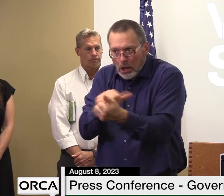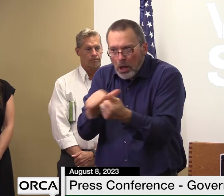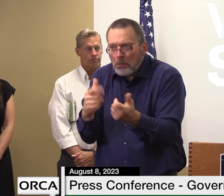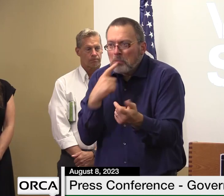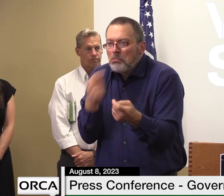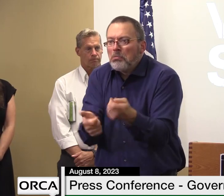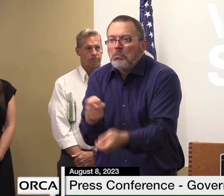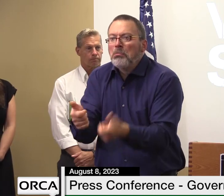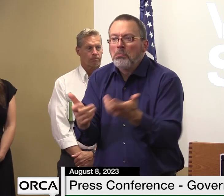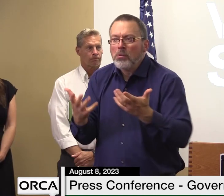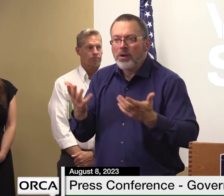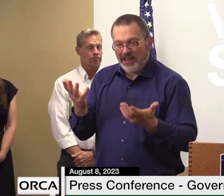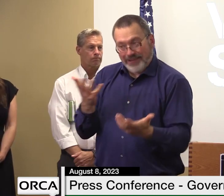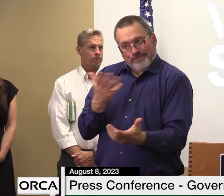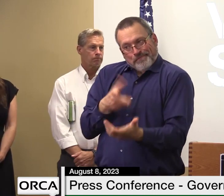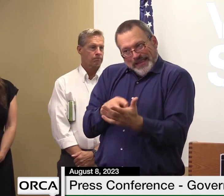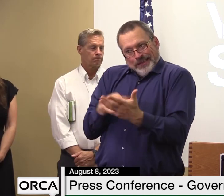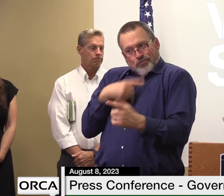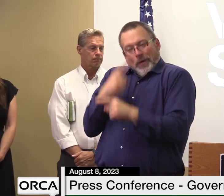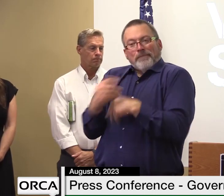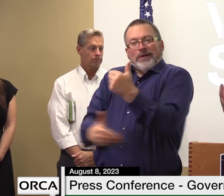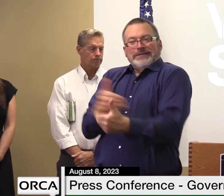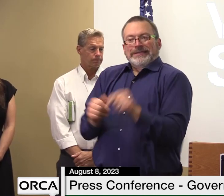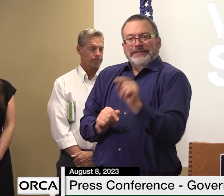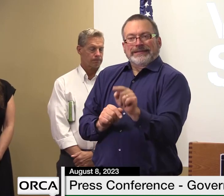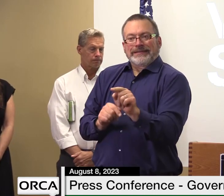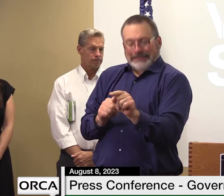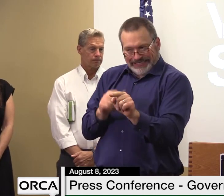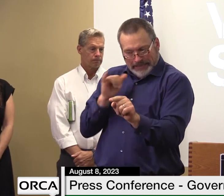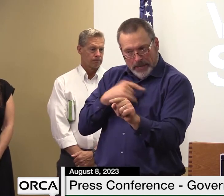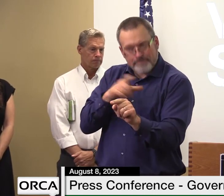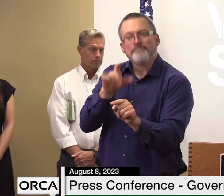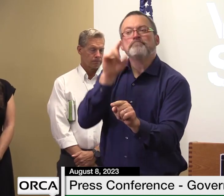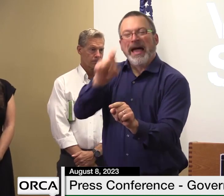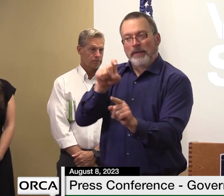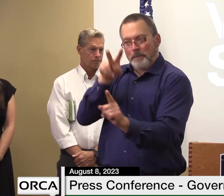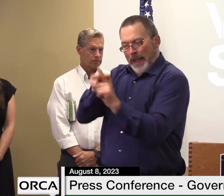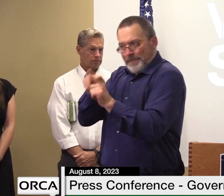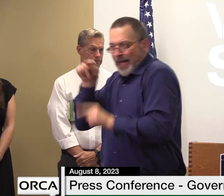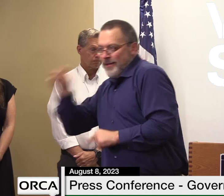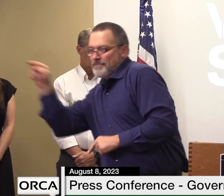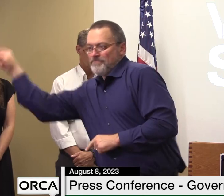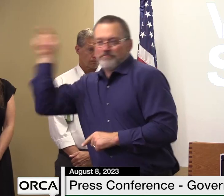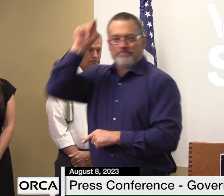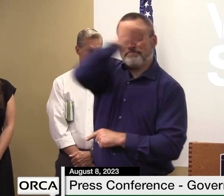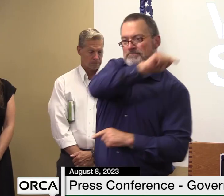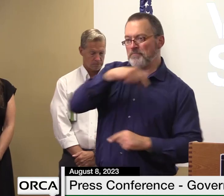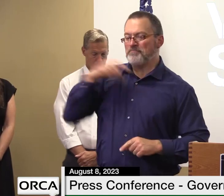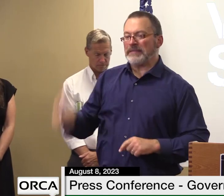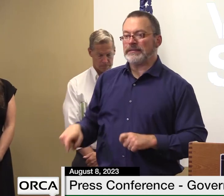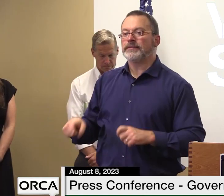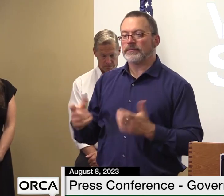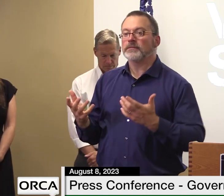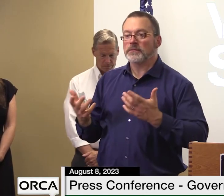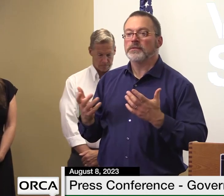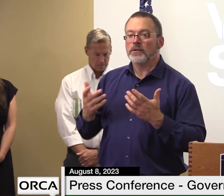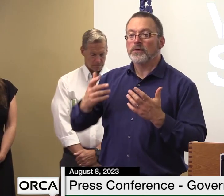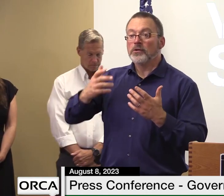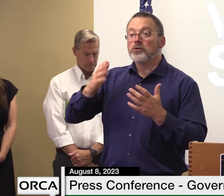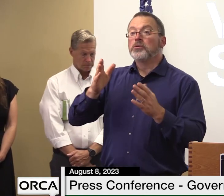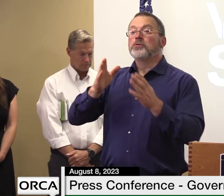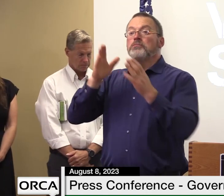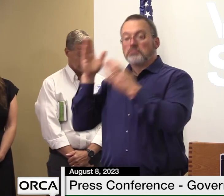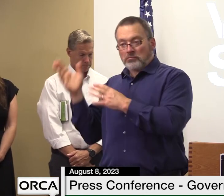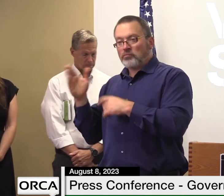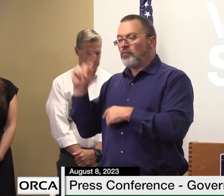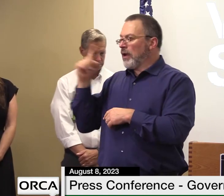we're going to have to do more of that but then but we've had some success stories and and other states have had success stories as well